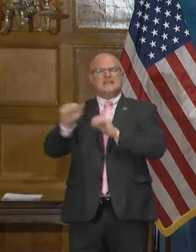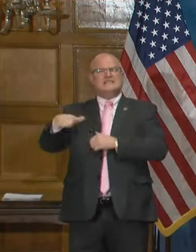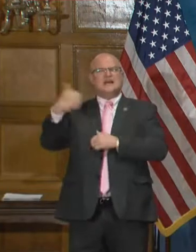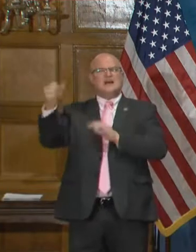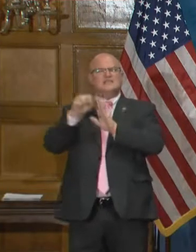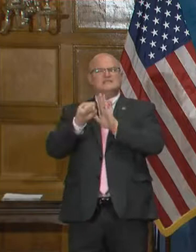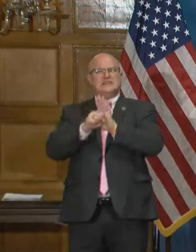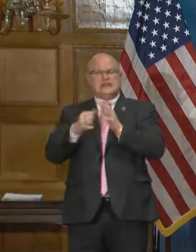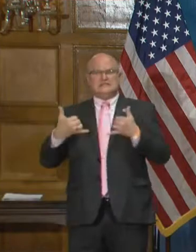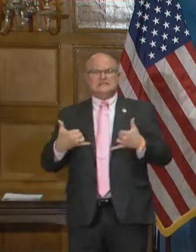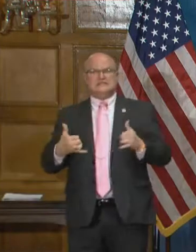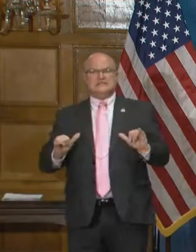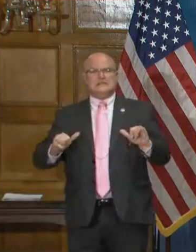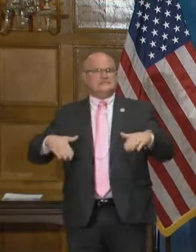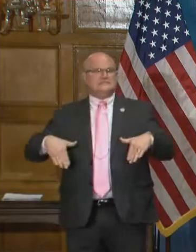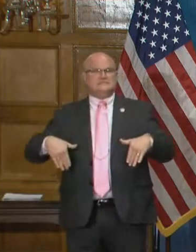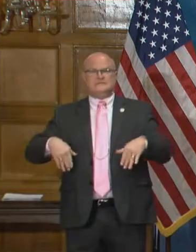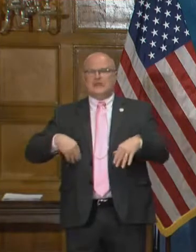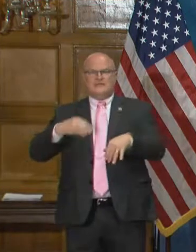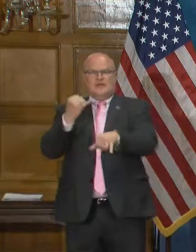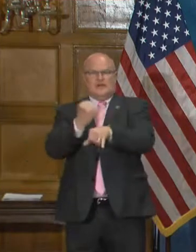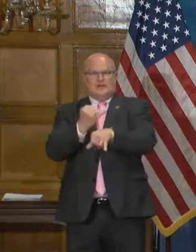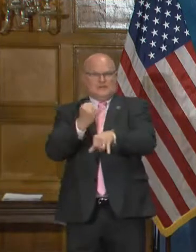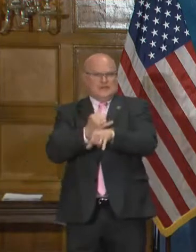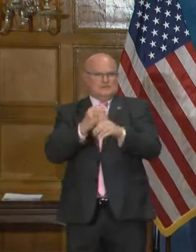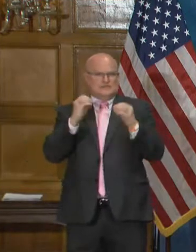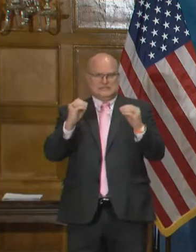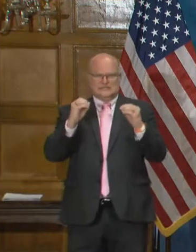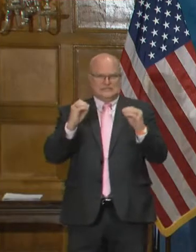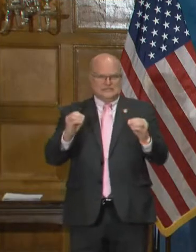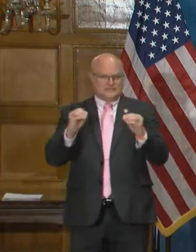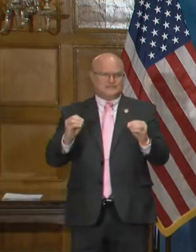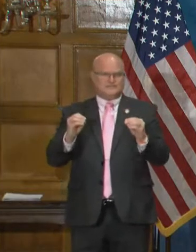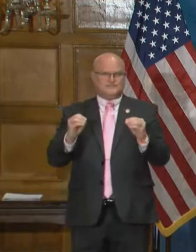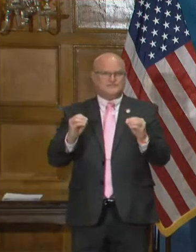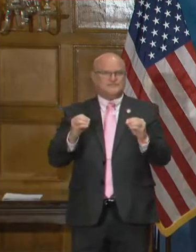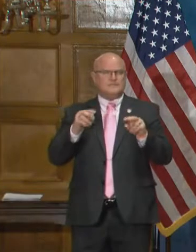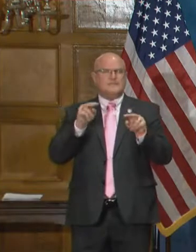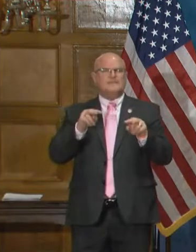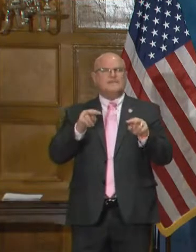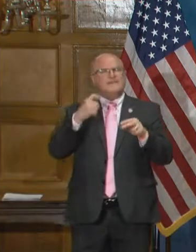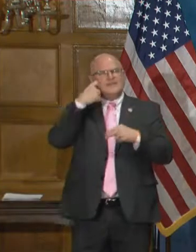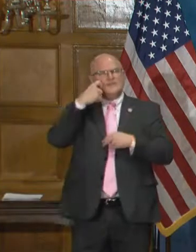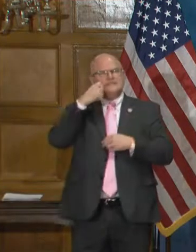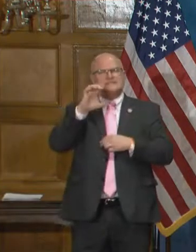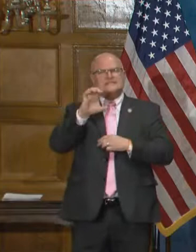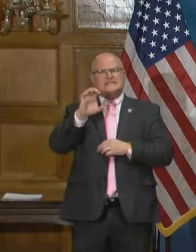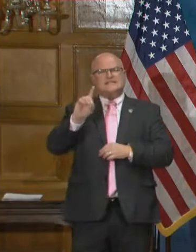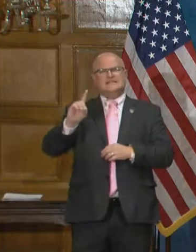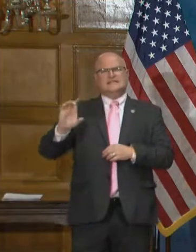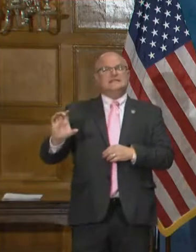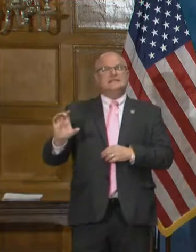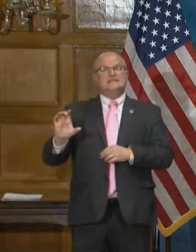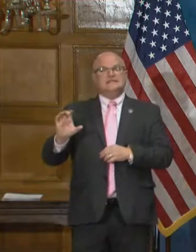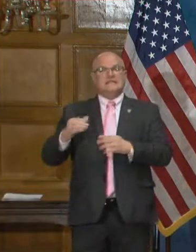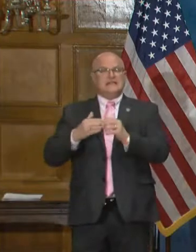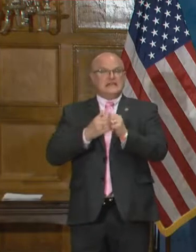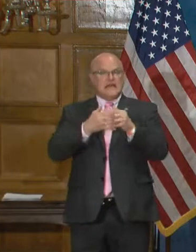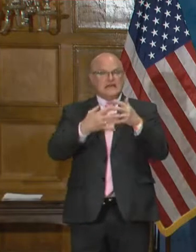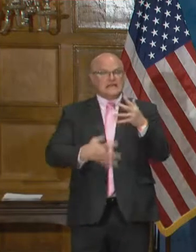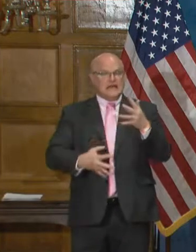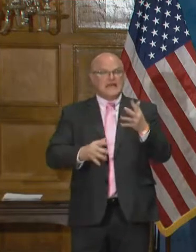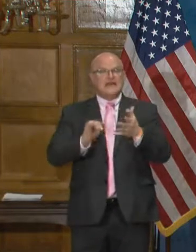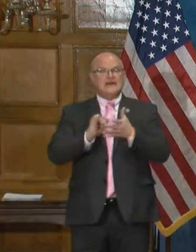who have still yet to return to on site instruction. If you review the recent CDC guidance